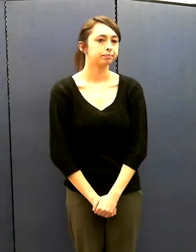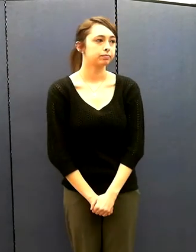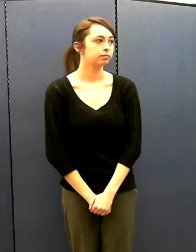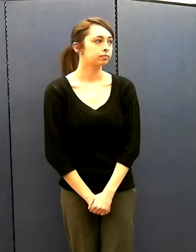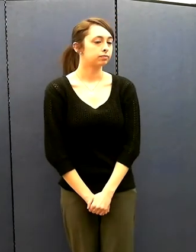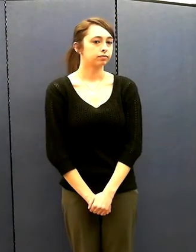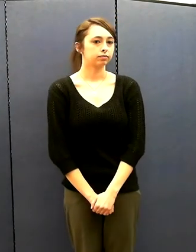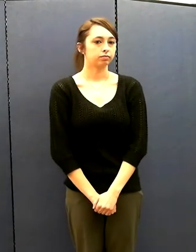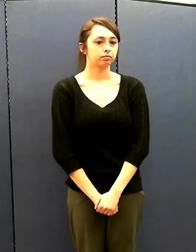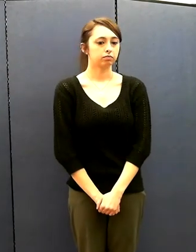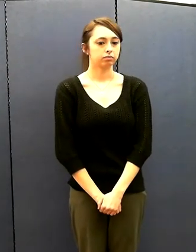When we